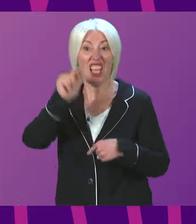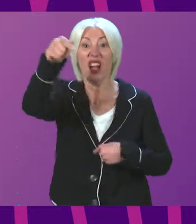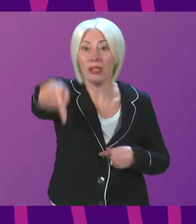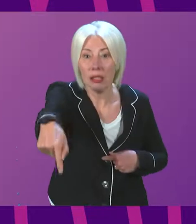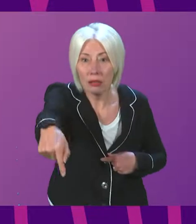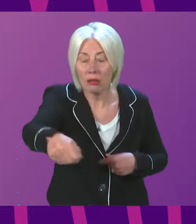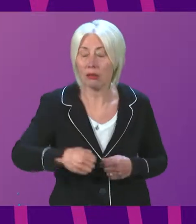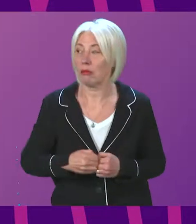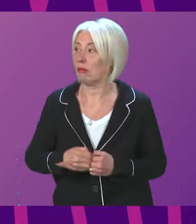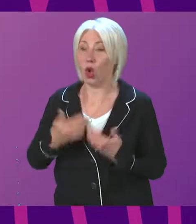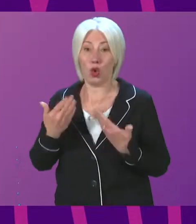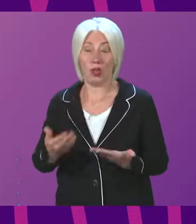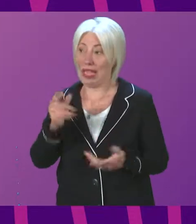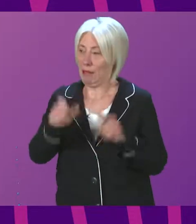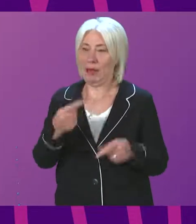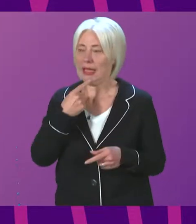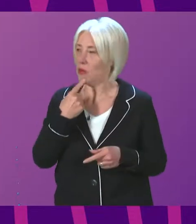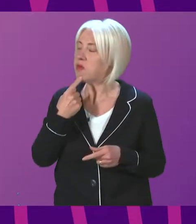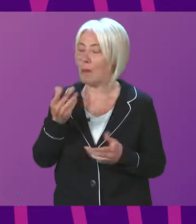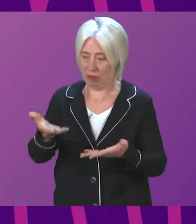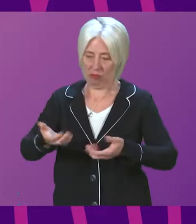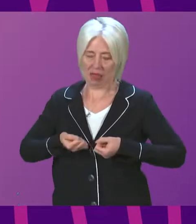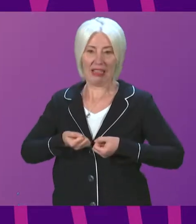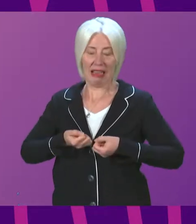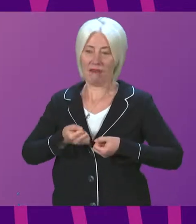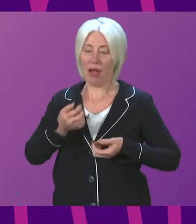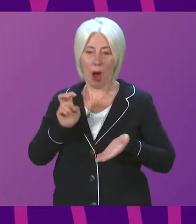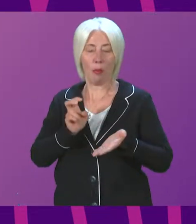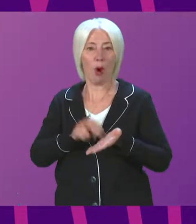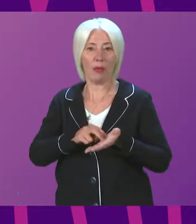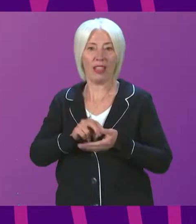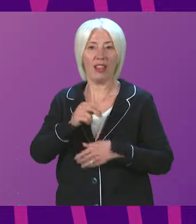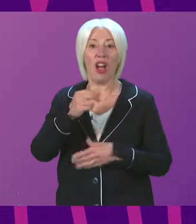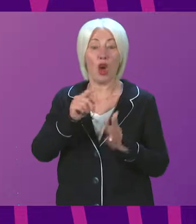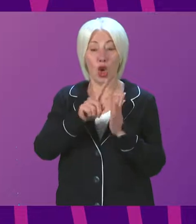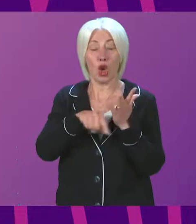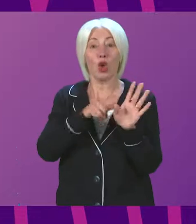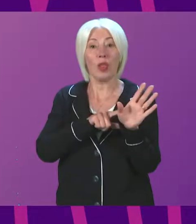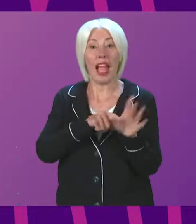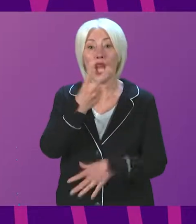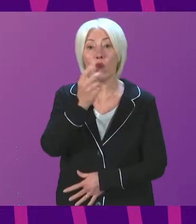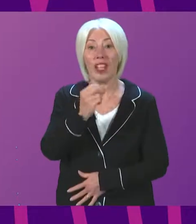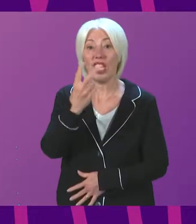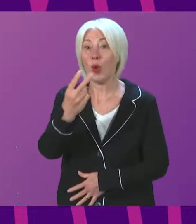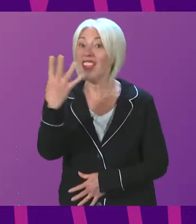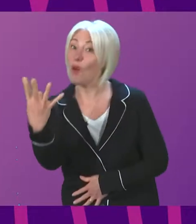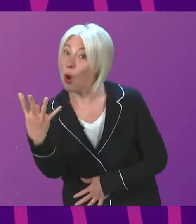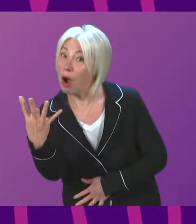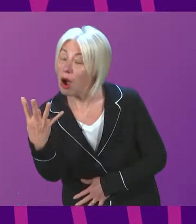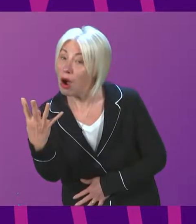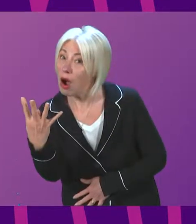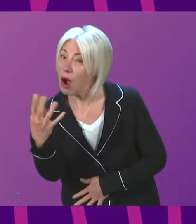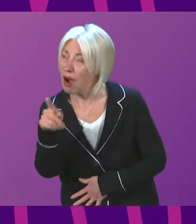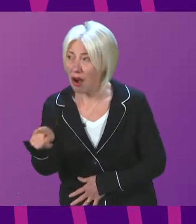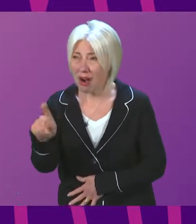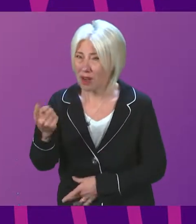Reports today state people are receiving appointment dates in July 2024. First Minister, is